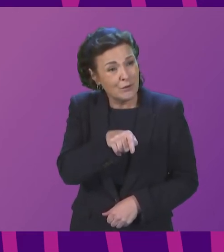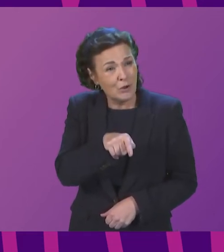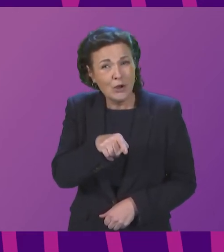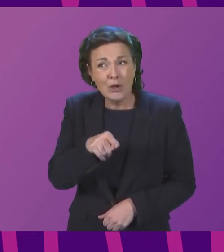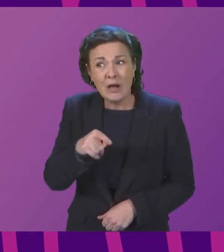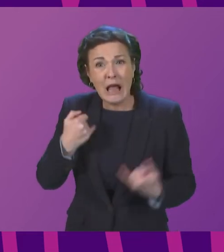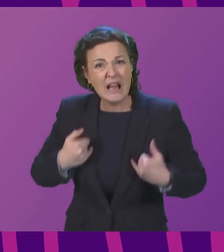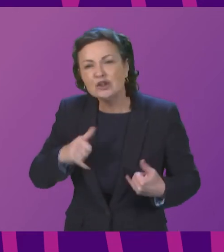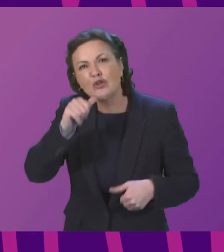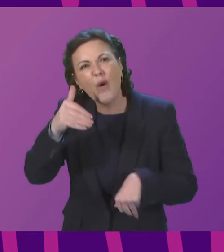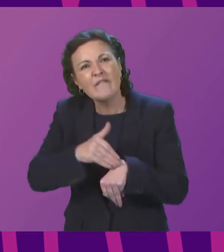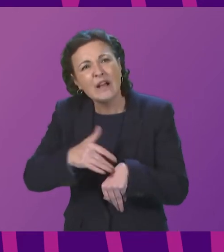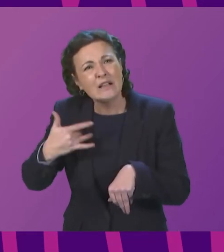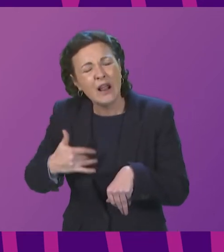enough,